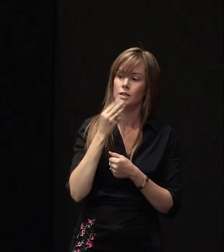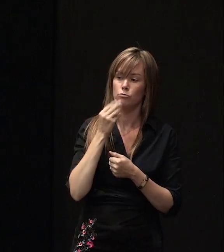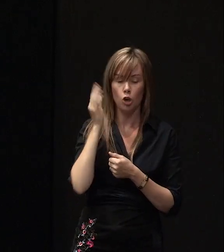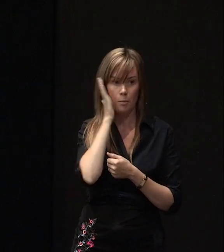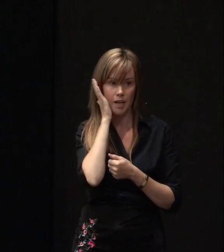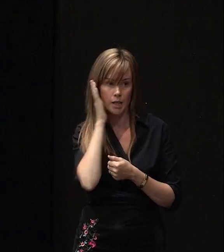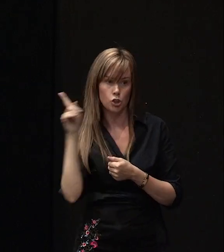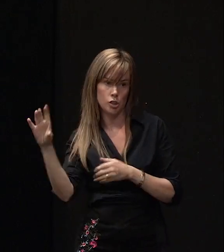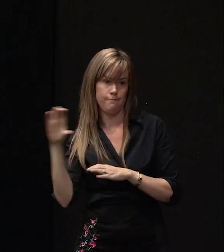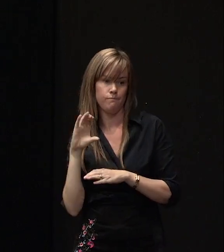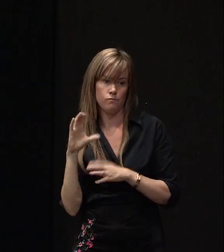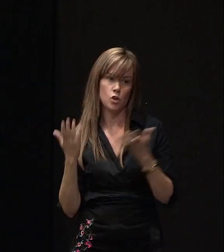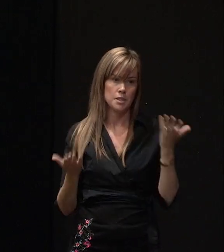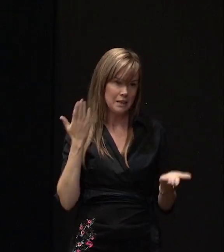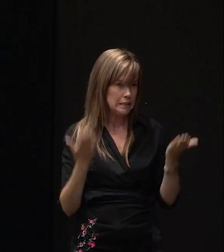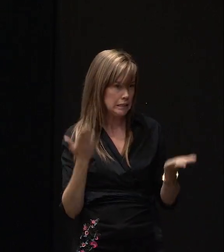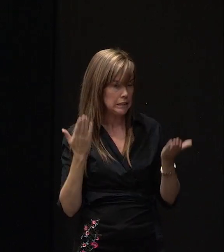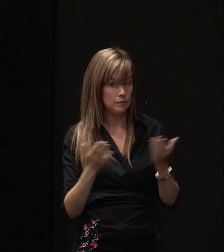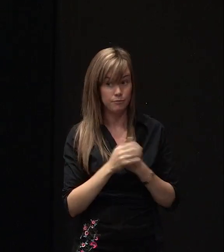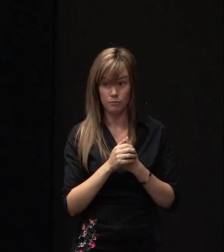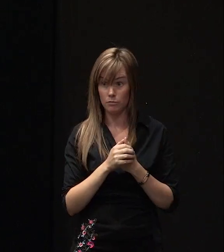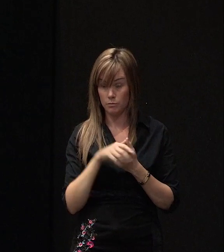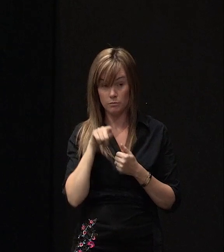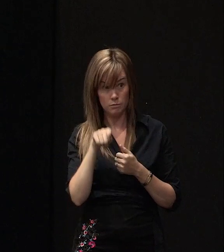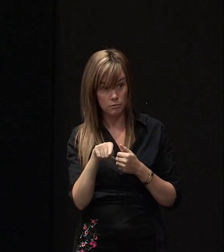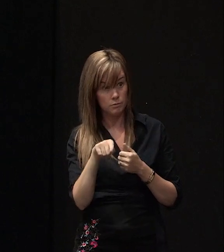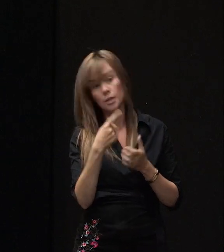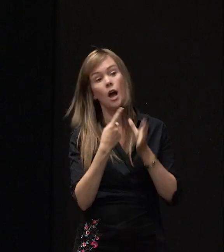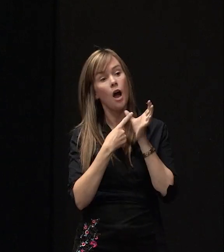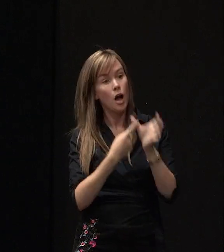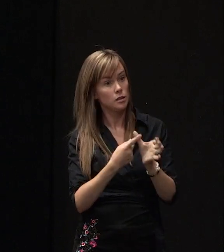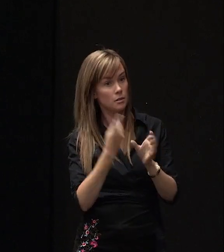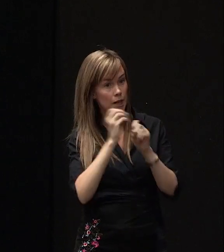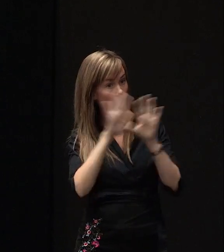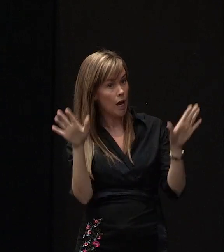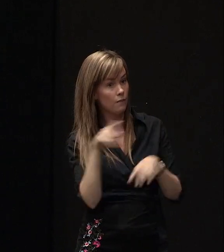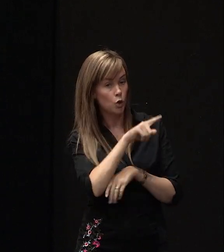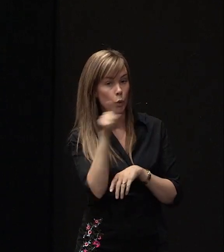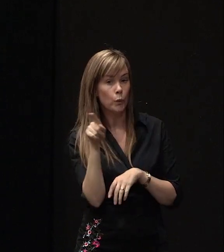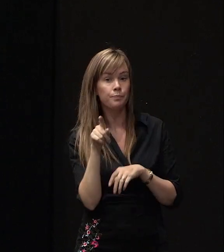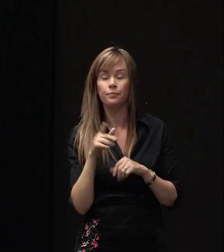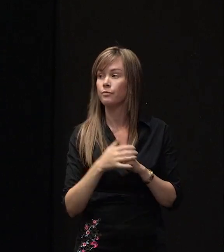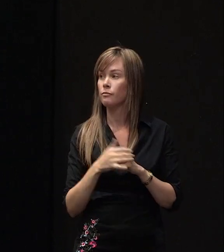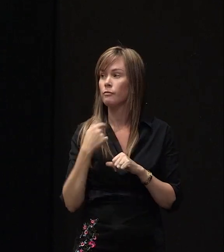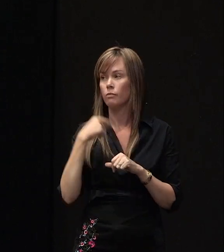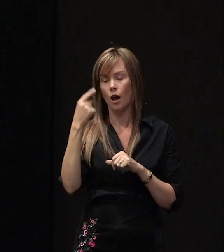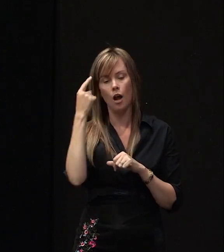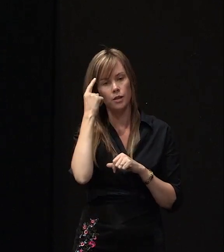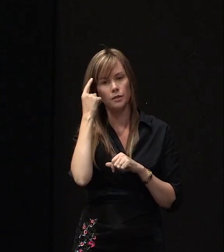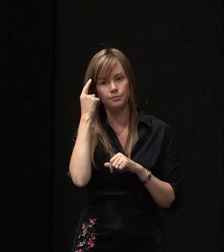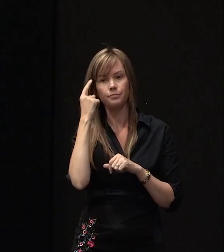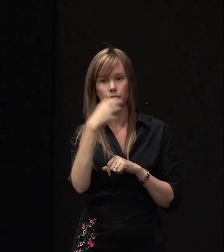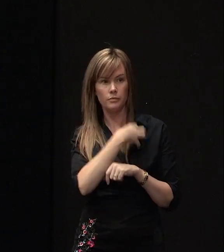depend on how that plays out. Does that answer make sense to people? I mean I think the